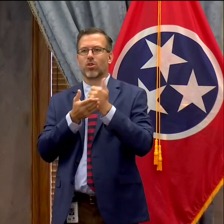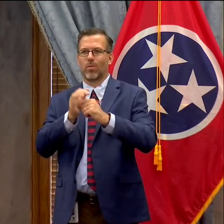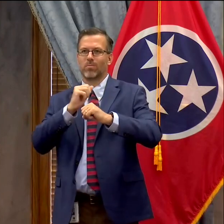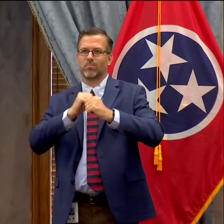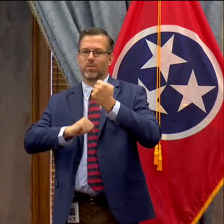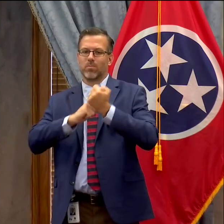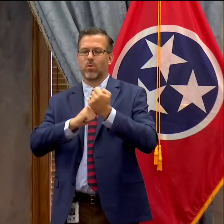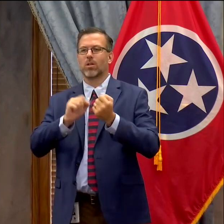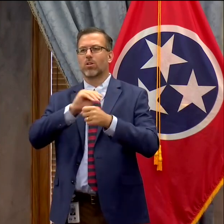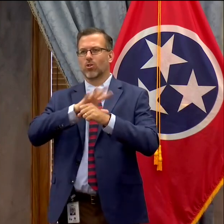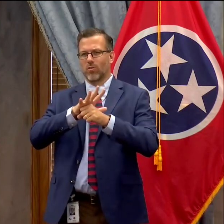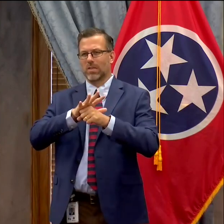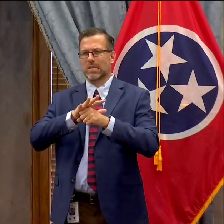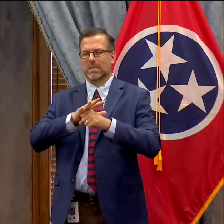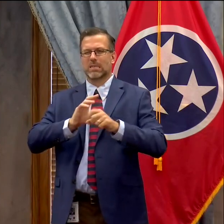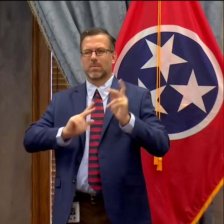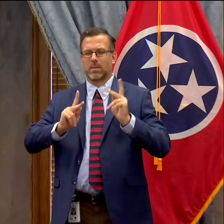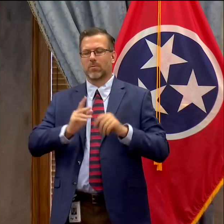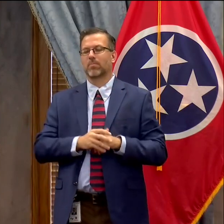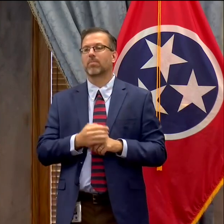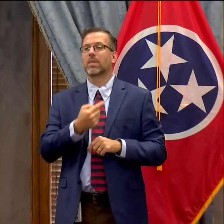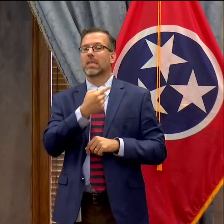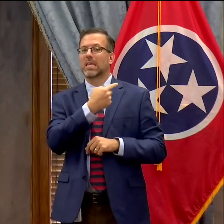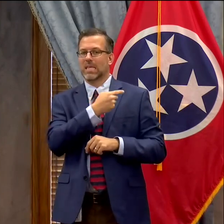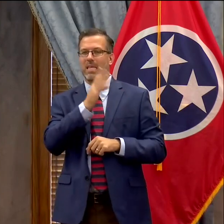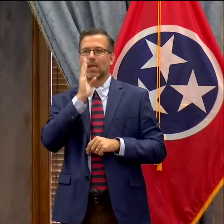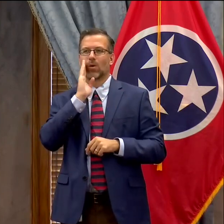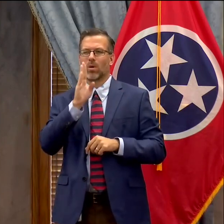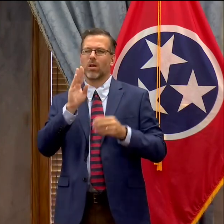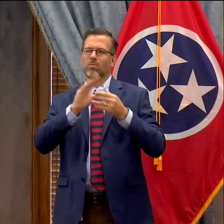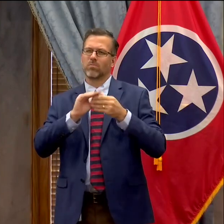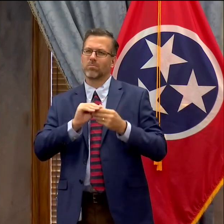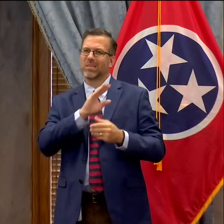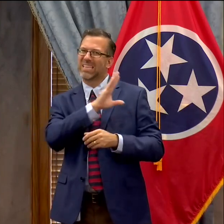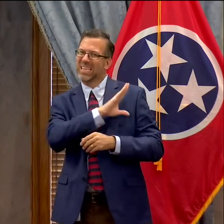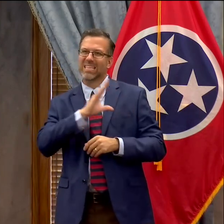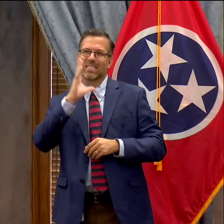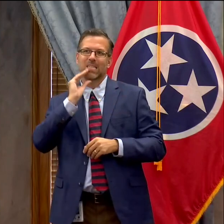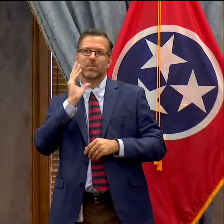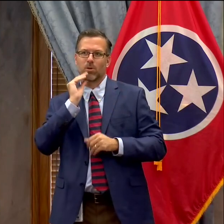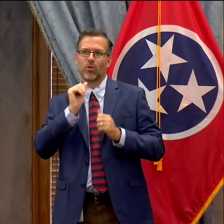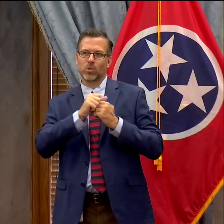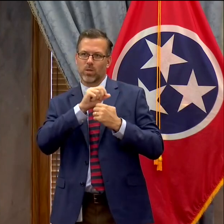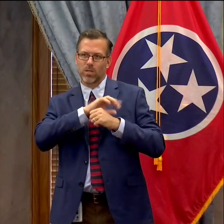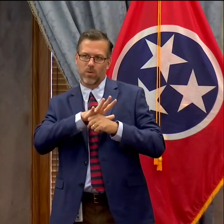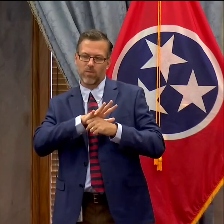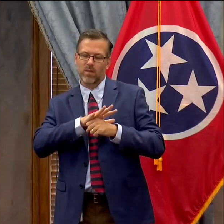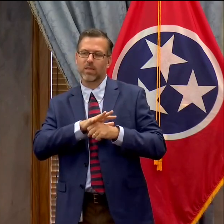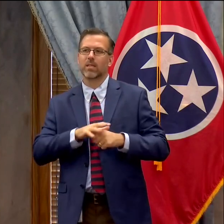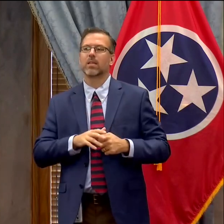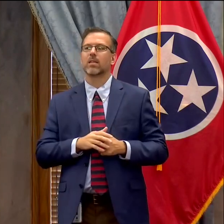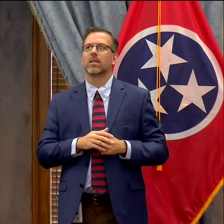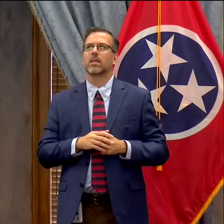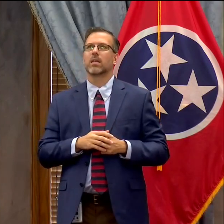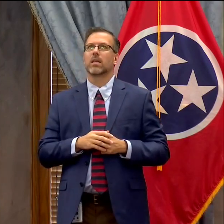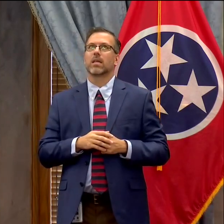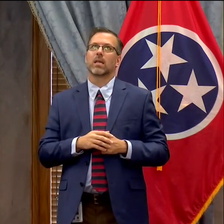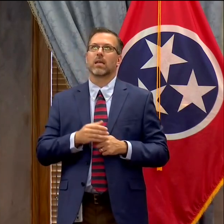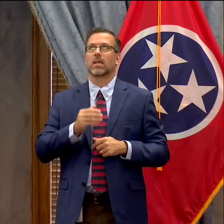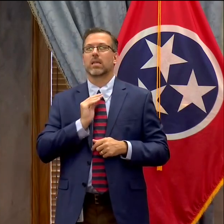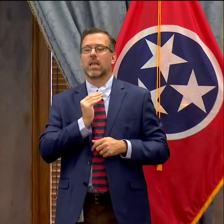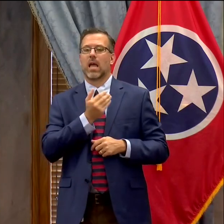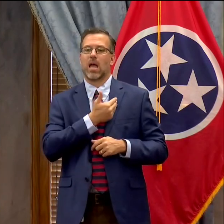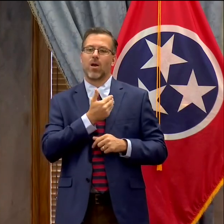of our team is here to share a little bit about his personal experience with COVID and uh our growing